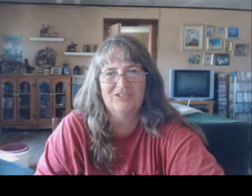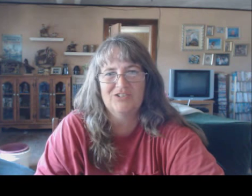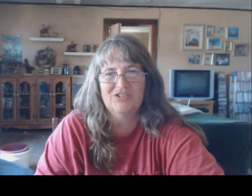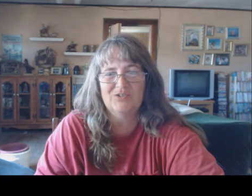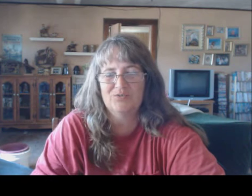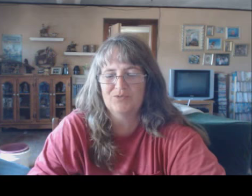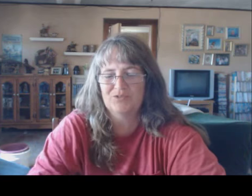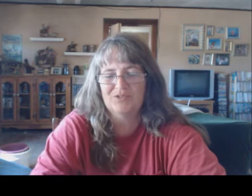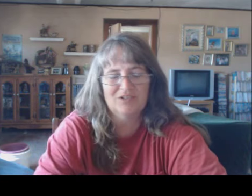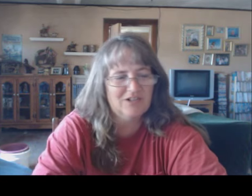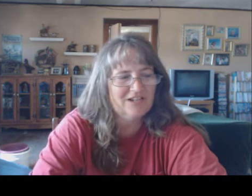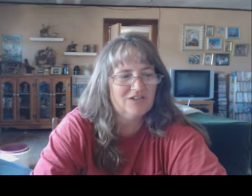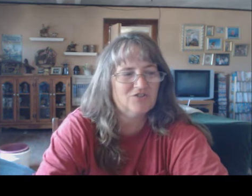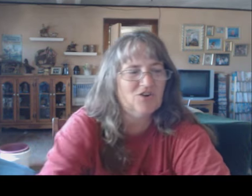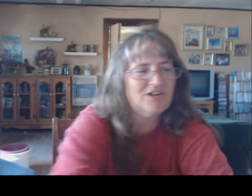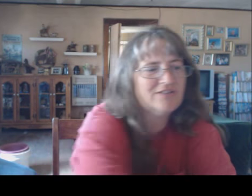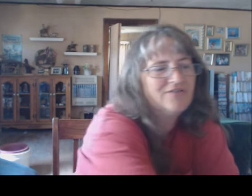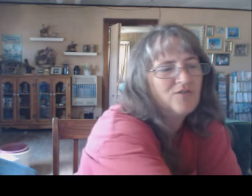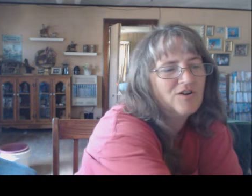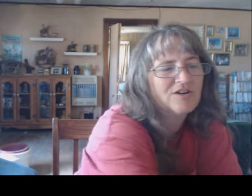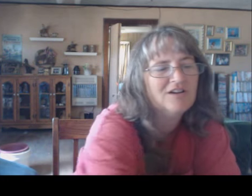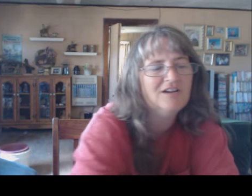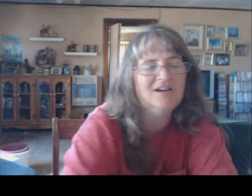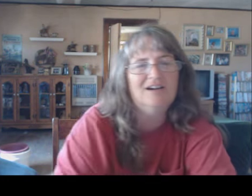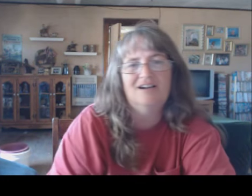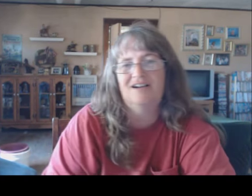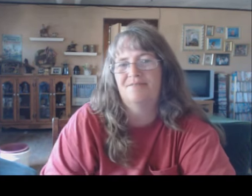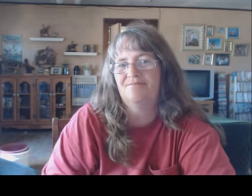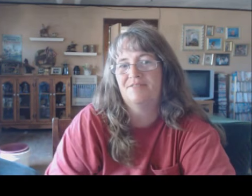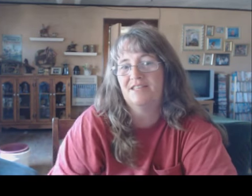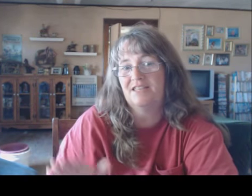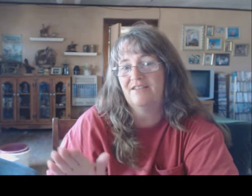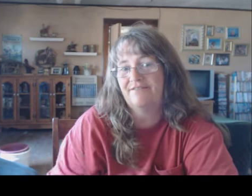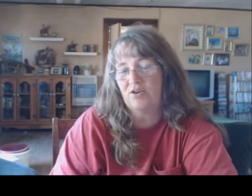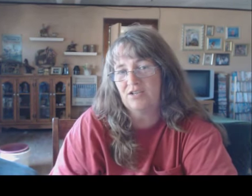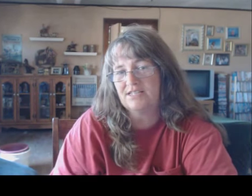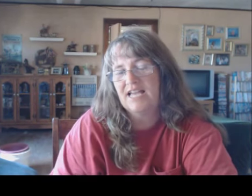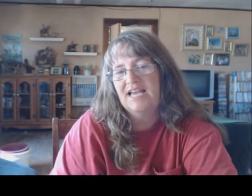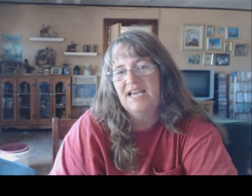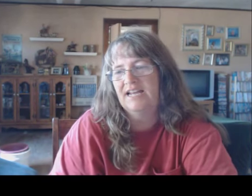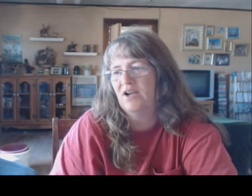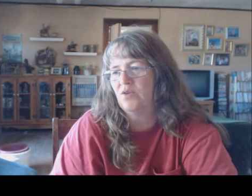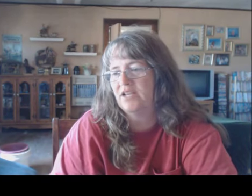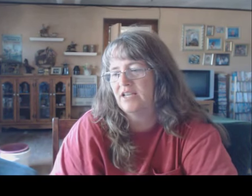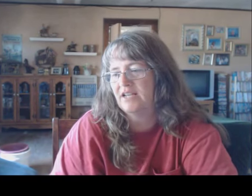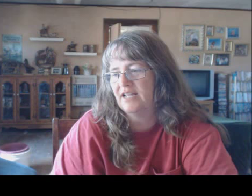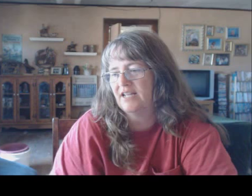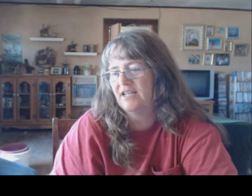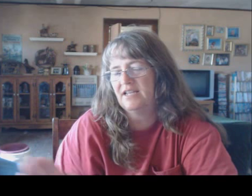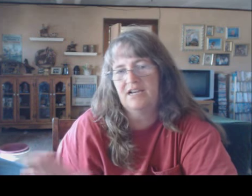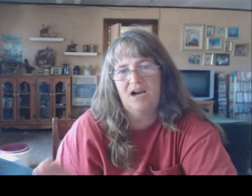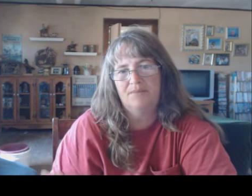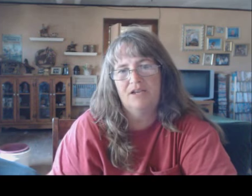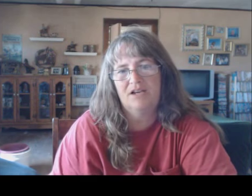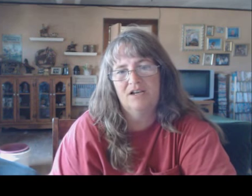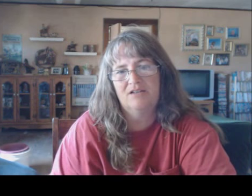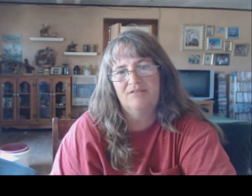to, in a drawing for, um, the focus. And I will get a copy of